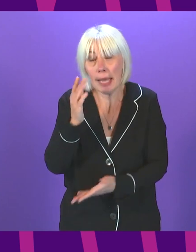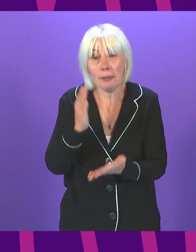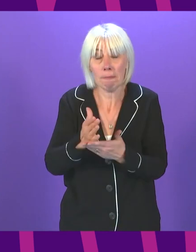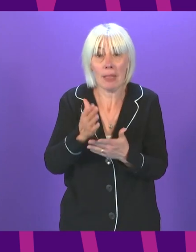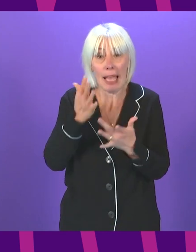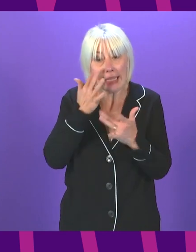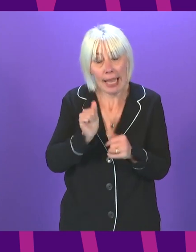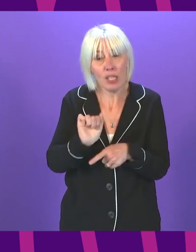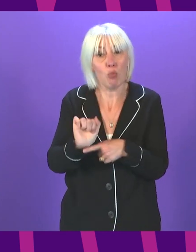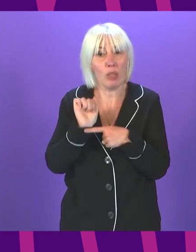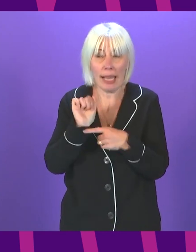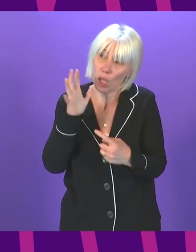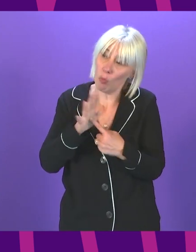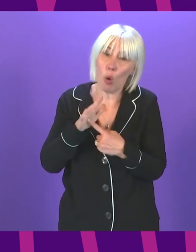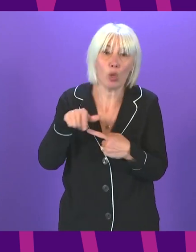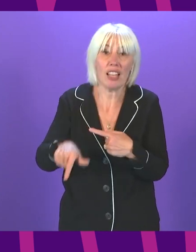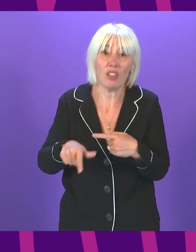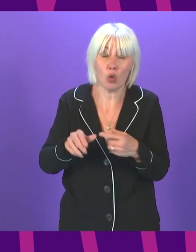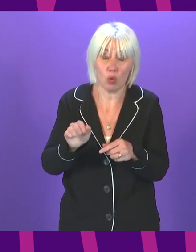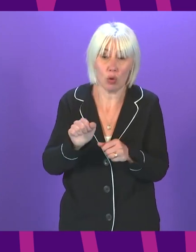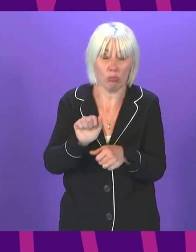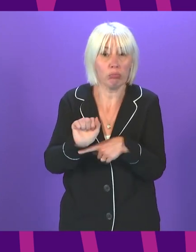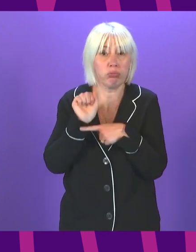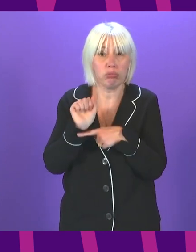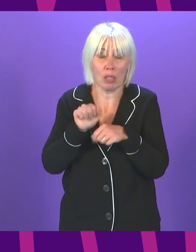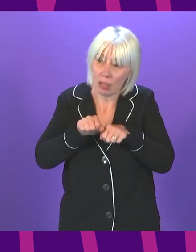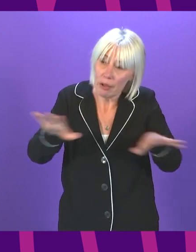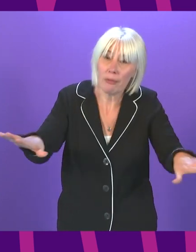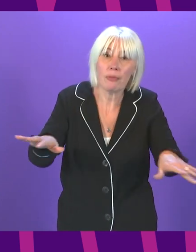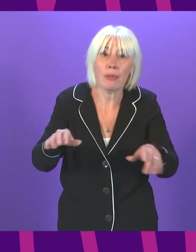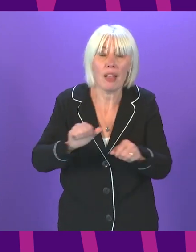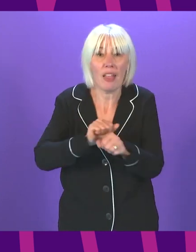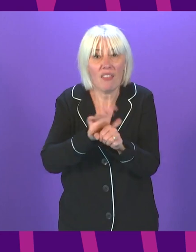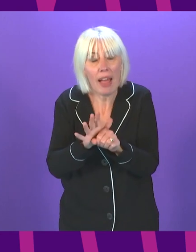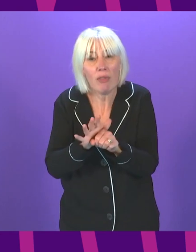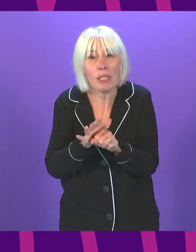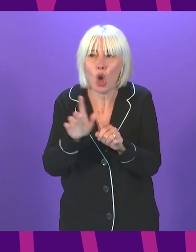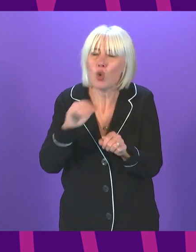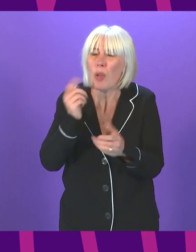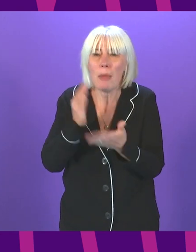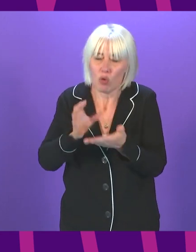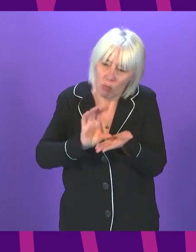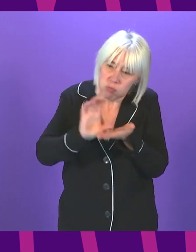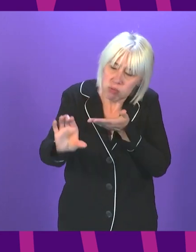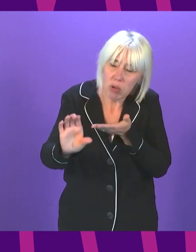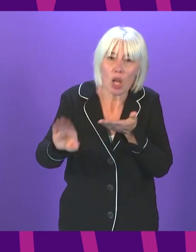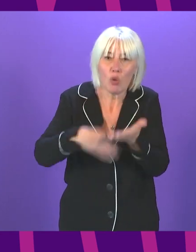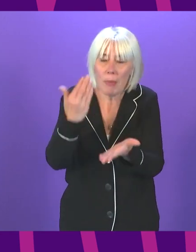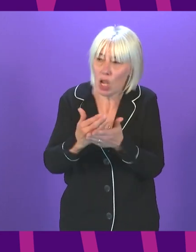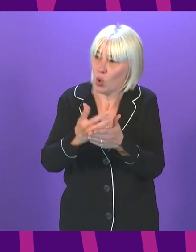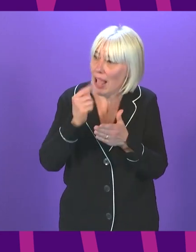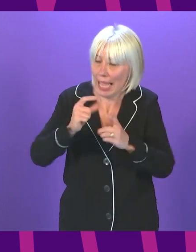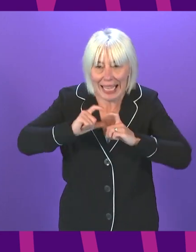controlling the virus. So will she provide it with the necessary resources to properly track down and contain